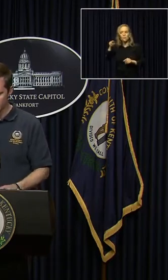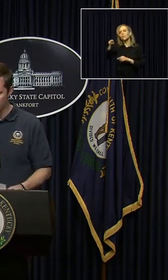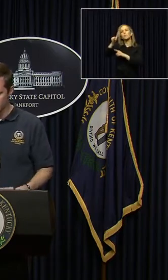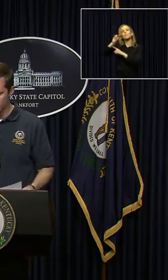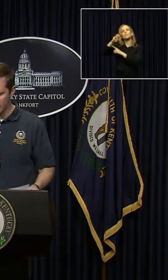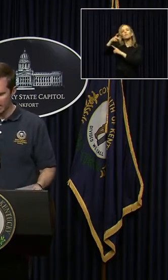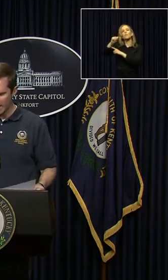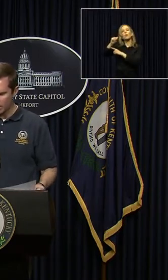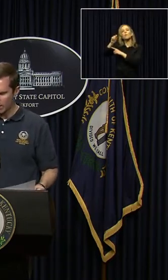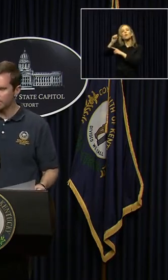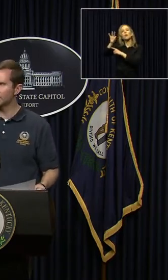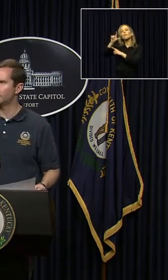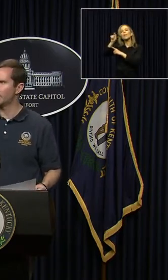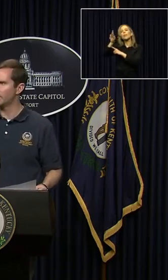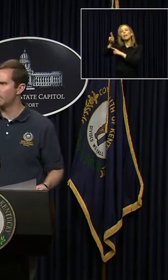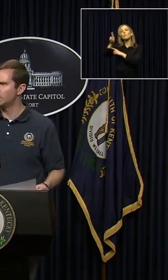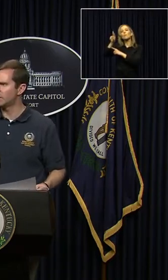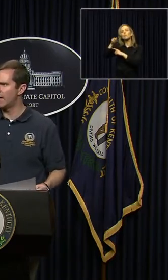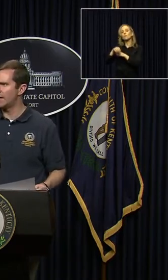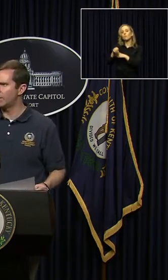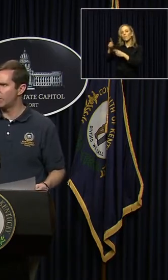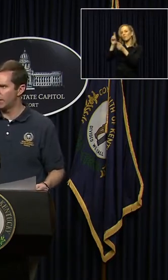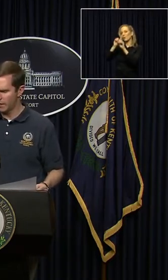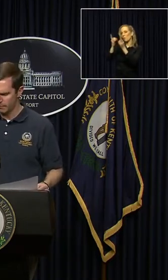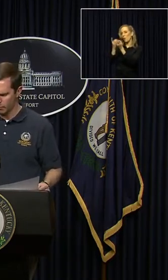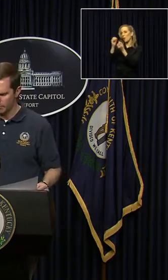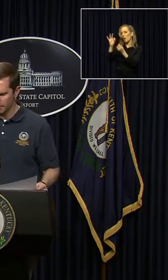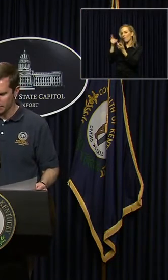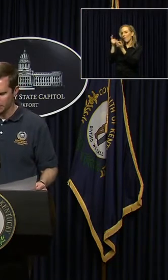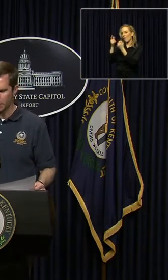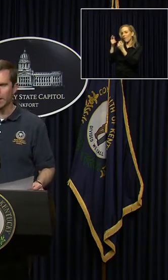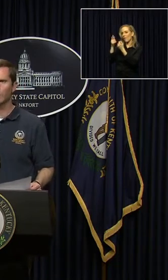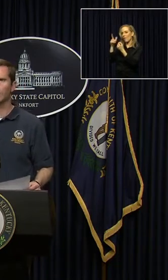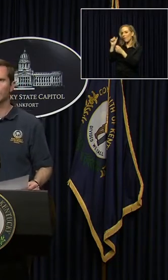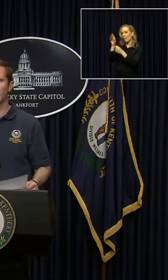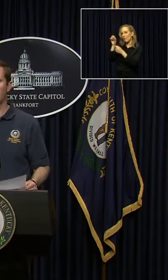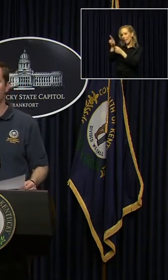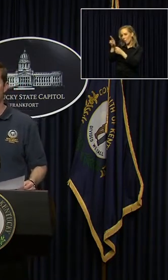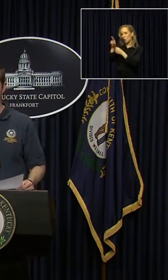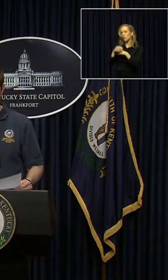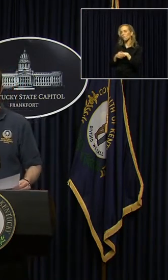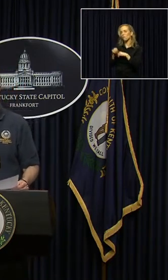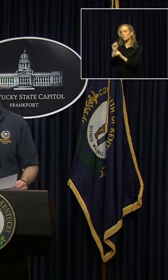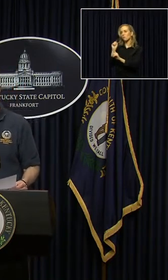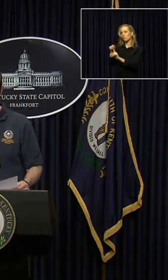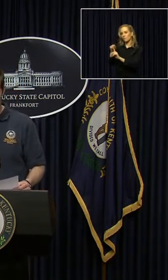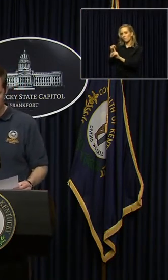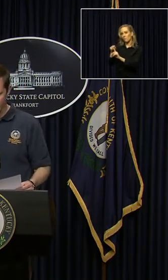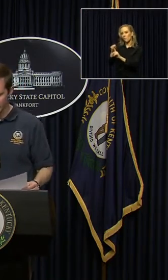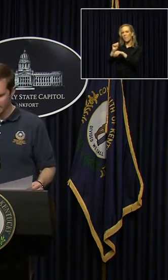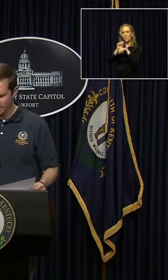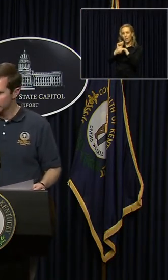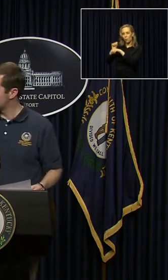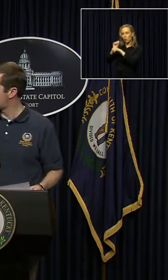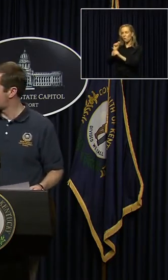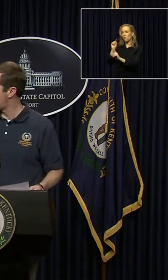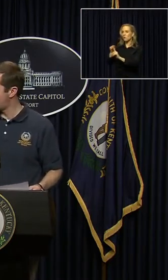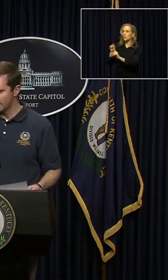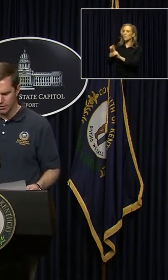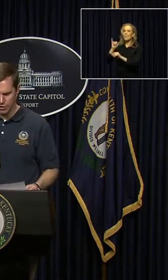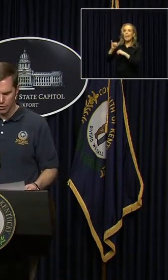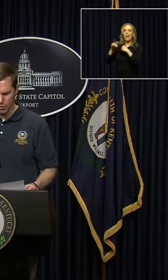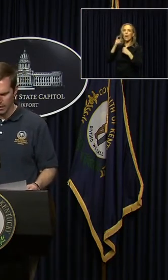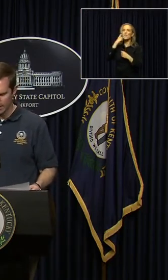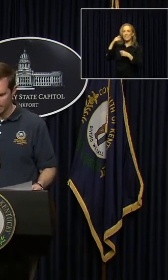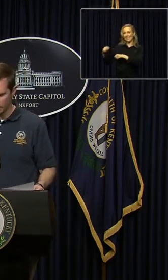which is going to allow us. Can you put up the new slide on unemployment insurance, James? We just got our technology back? It's going to